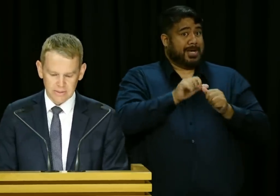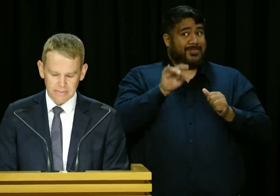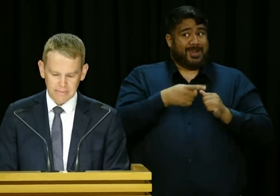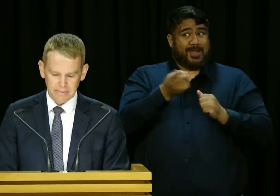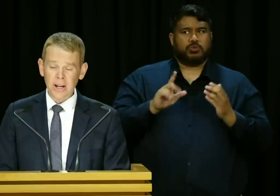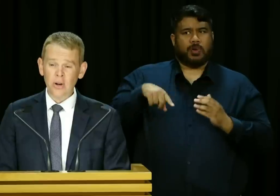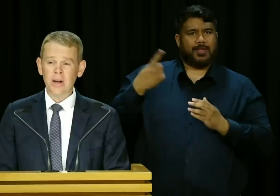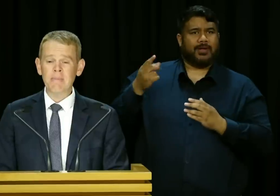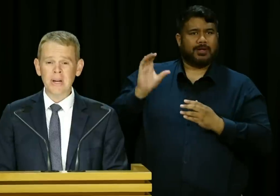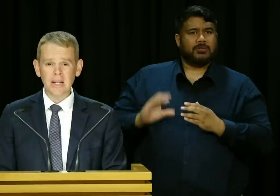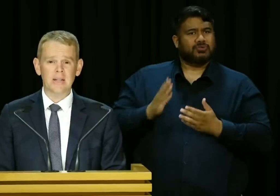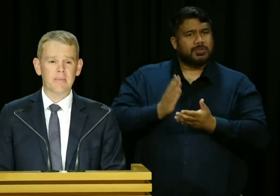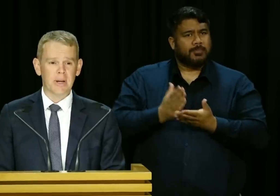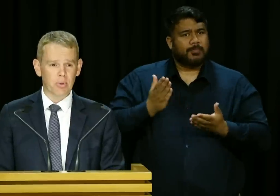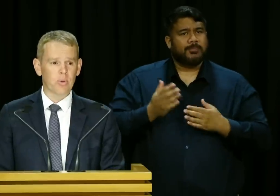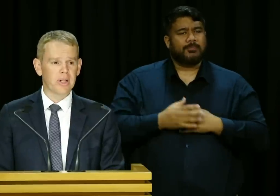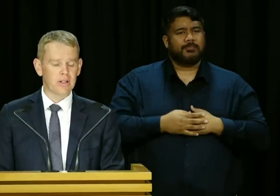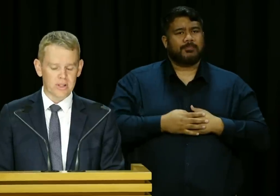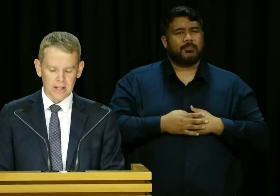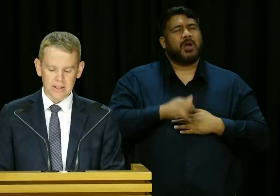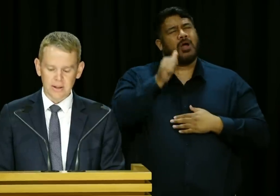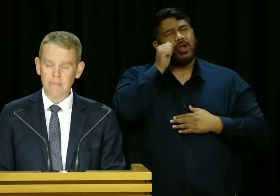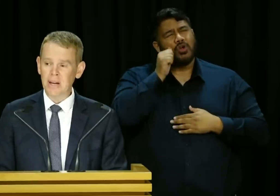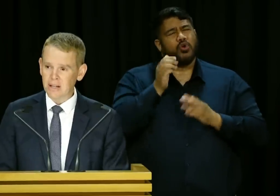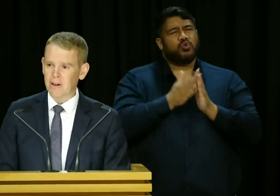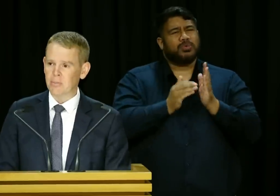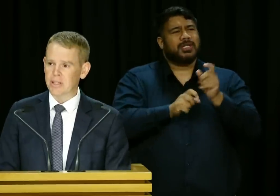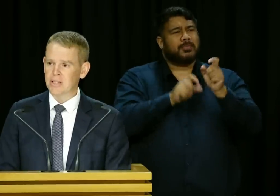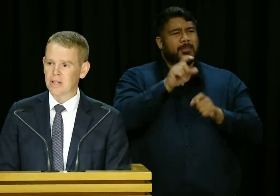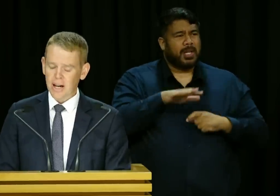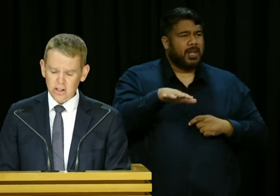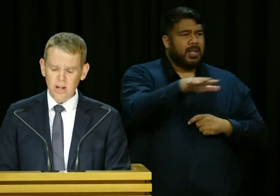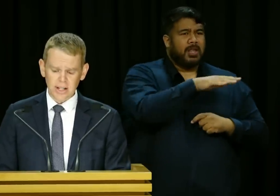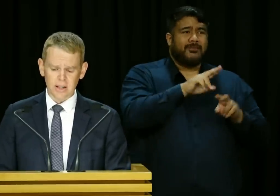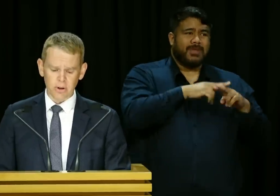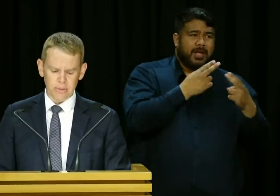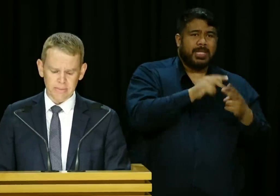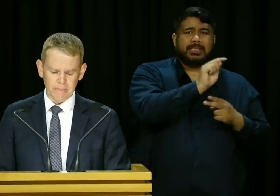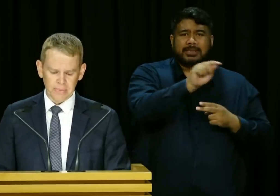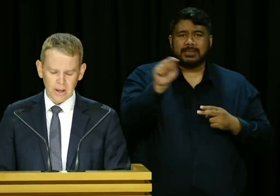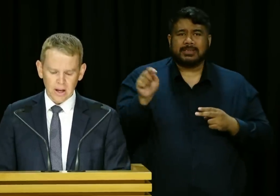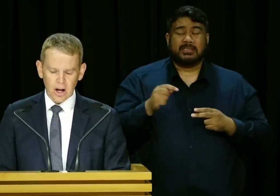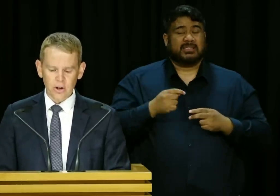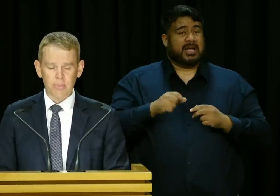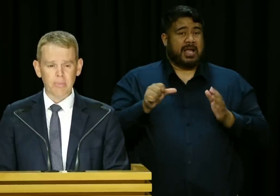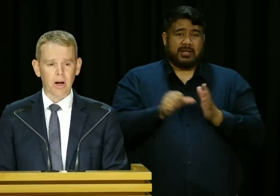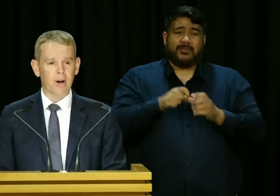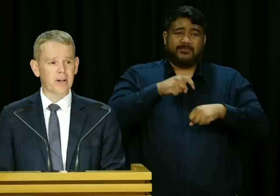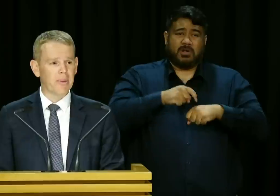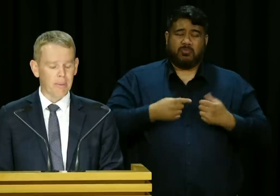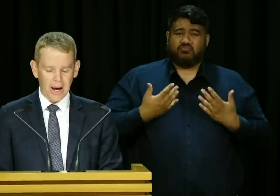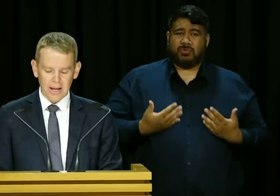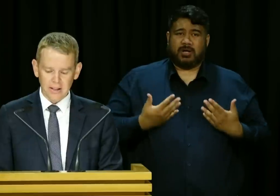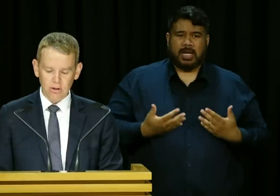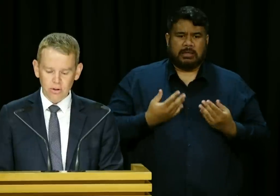with us. I know that many people in New Zealand, many families, are struggling at the moment. I know that people are